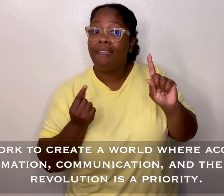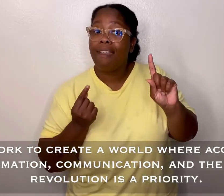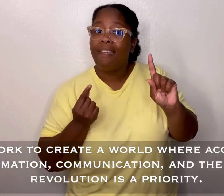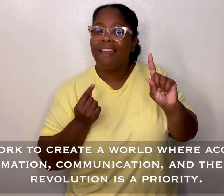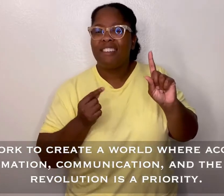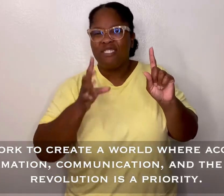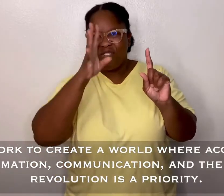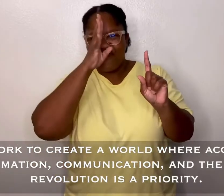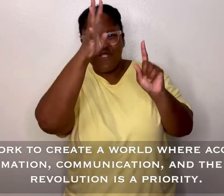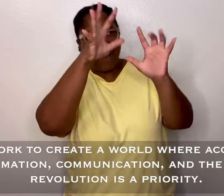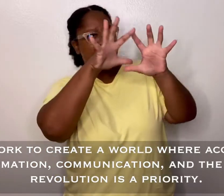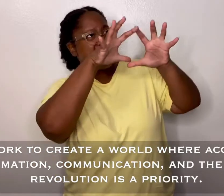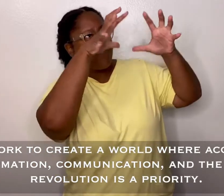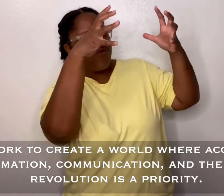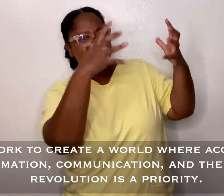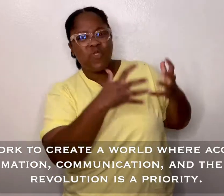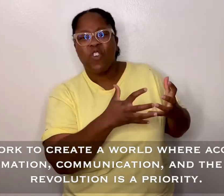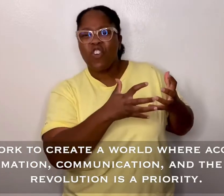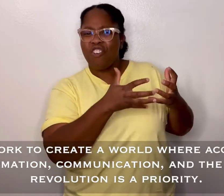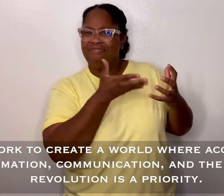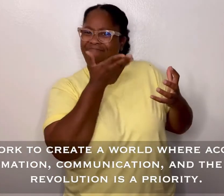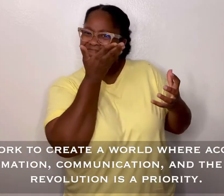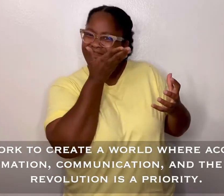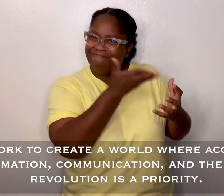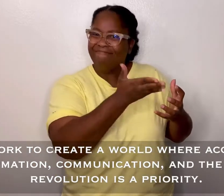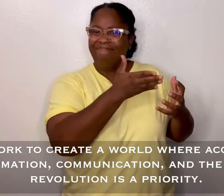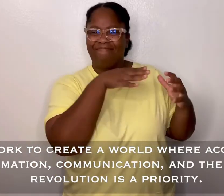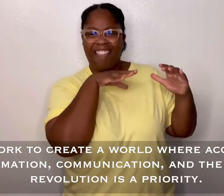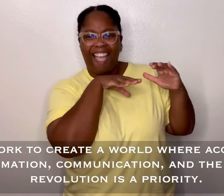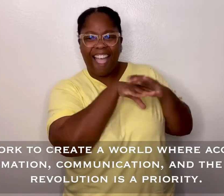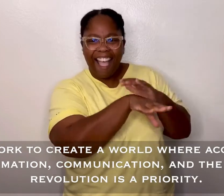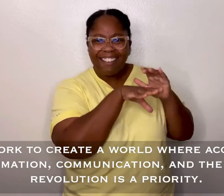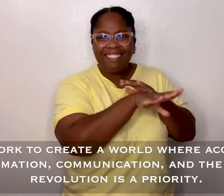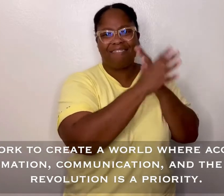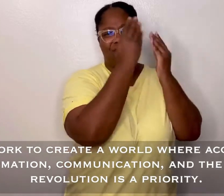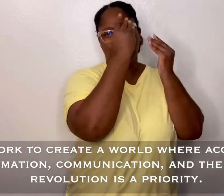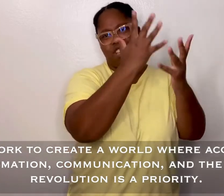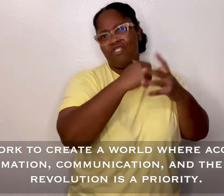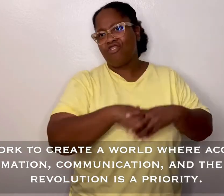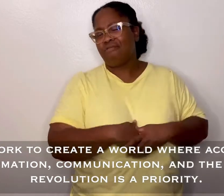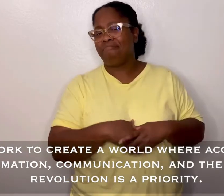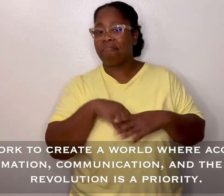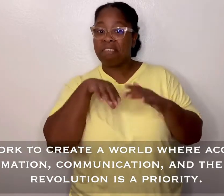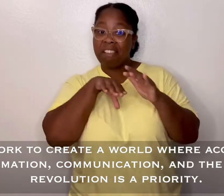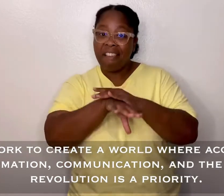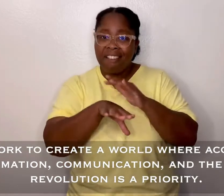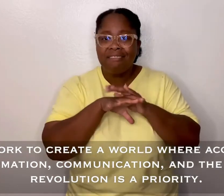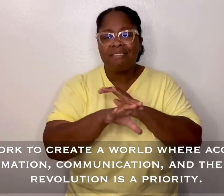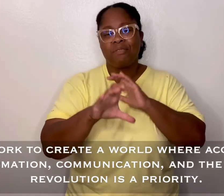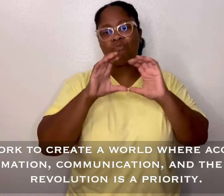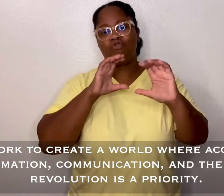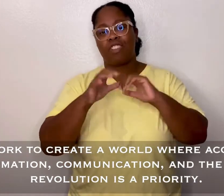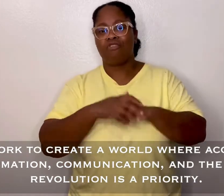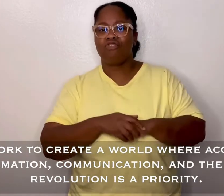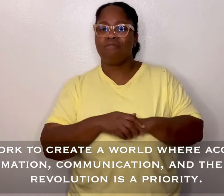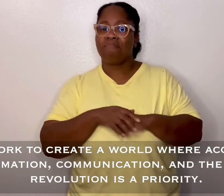We work to create a world where access to information, communication, and the social revolution is a priority.